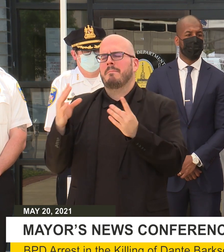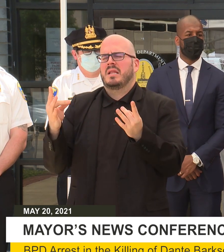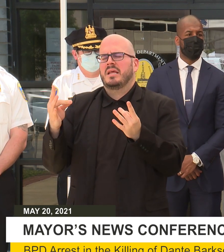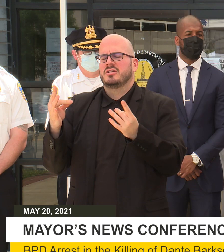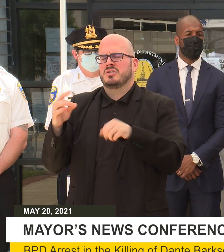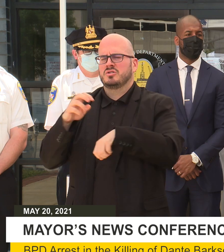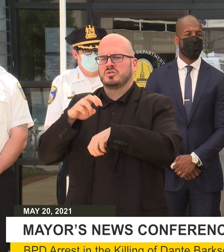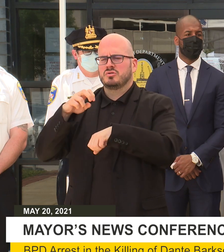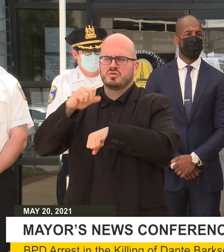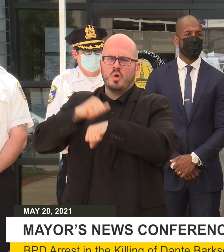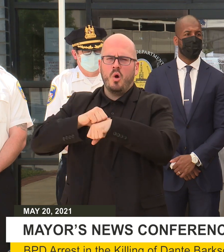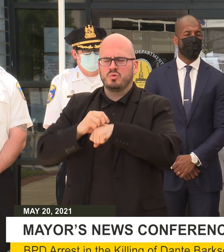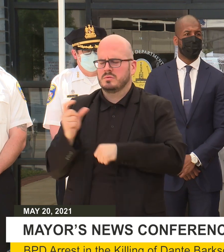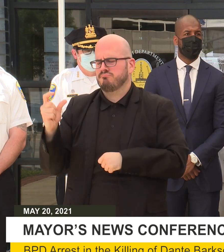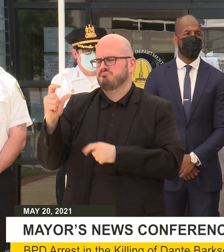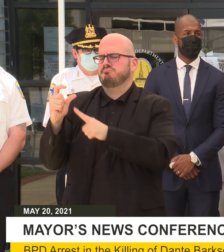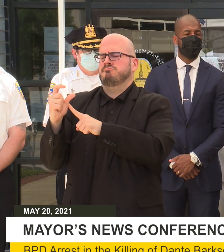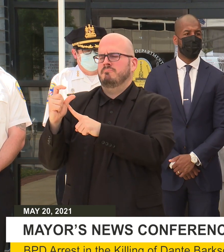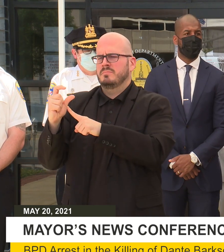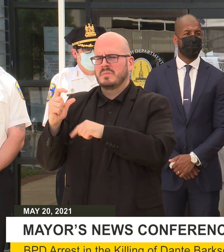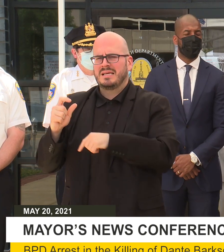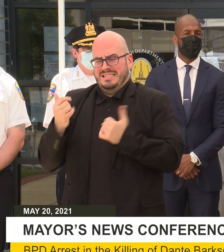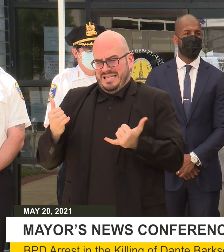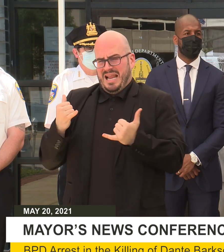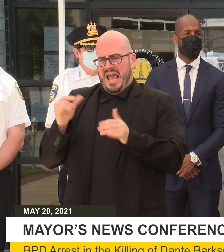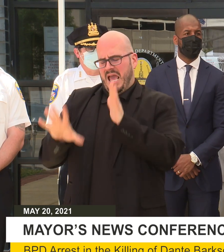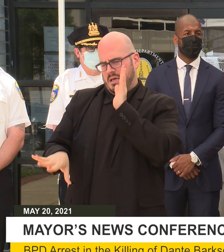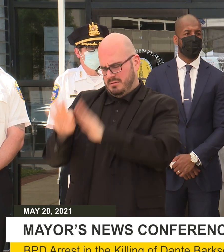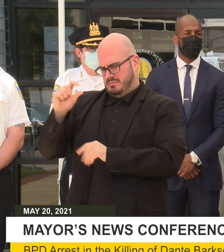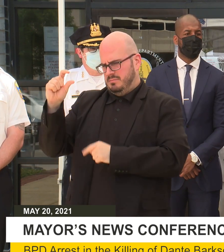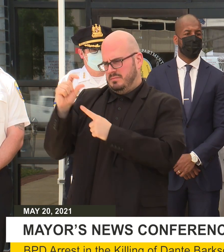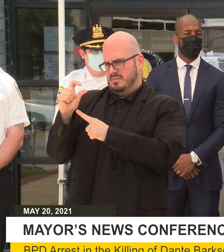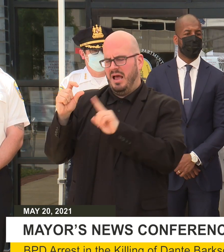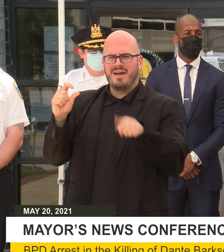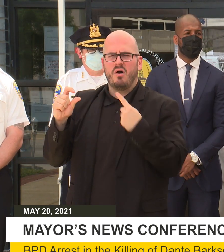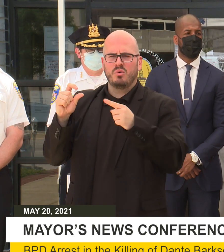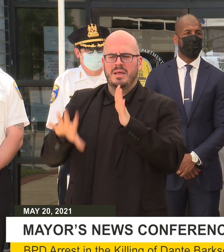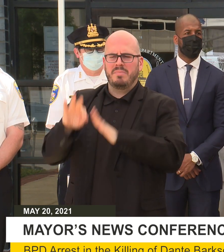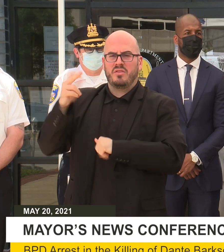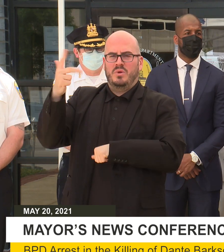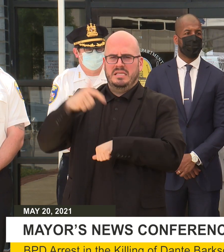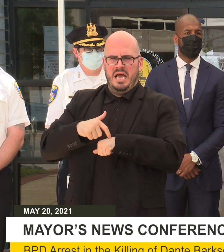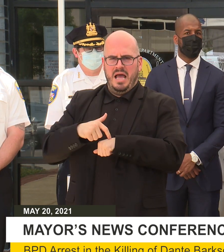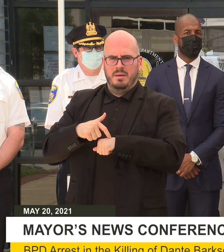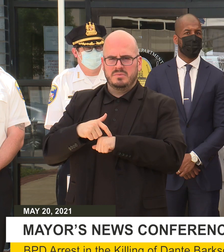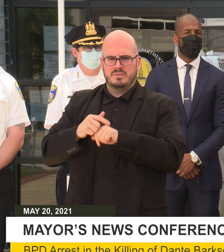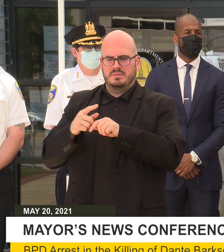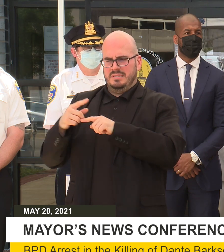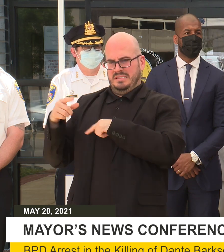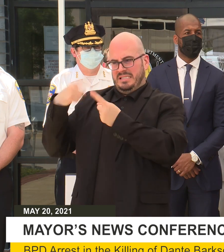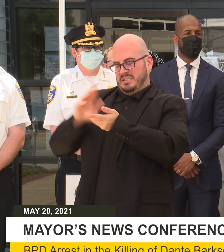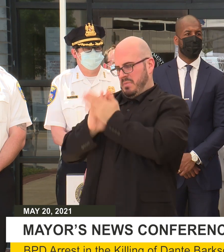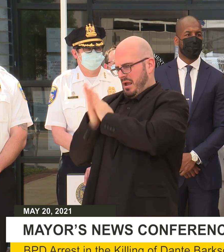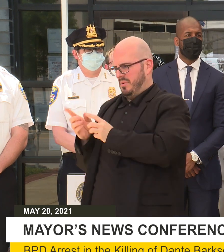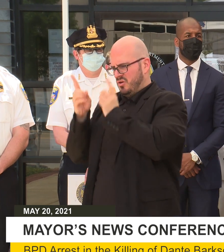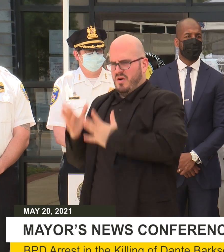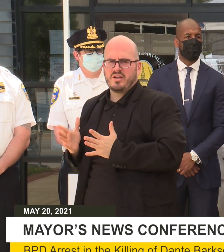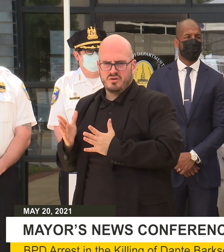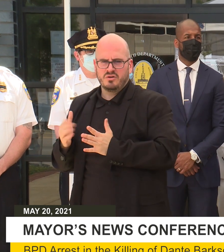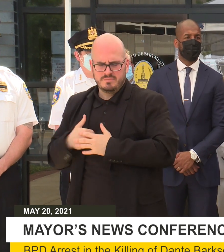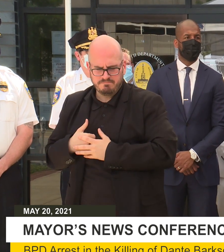every day. The stone that I drew today I've only drawn three times since becoming the director of Monsey.